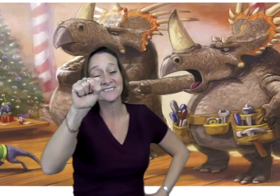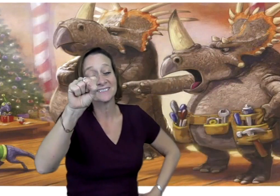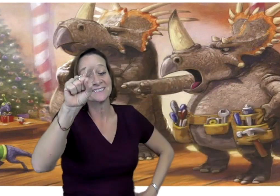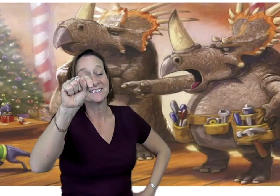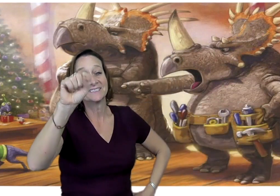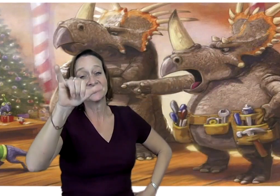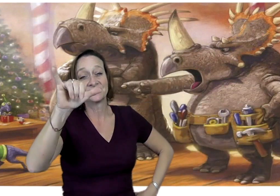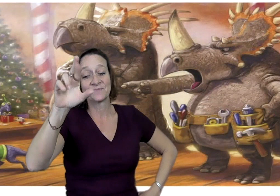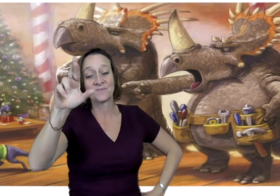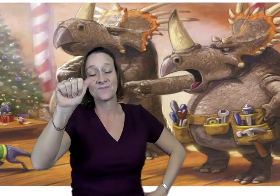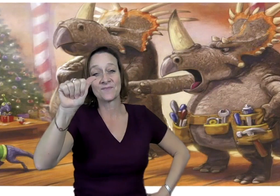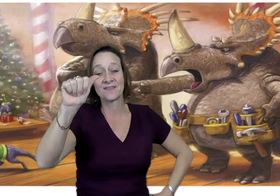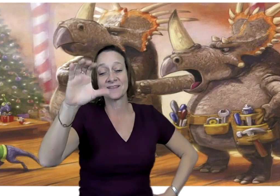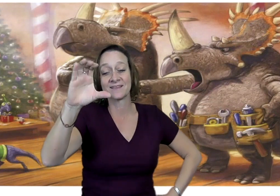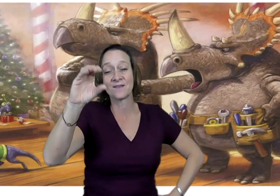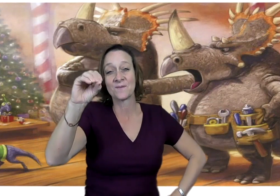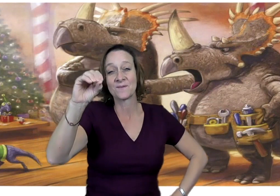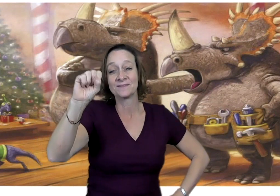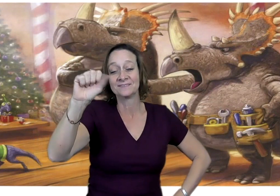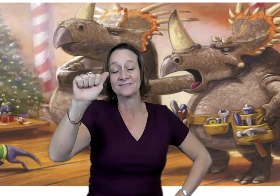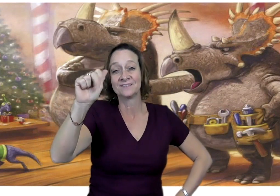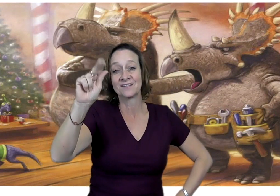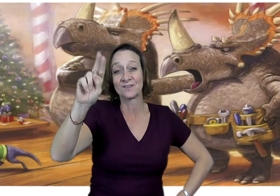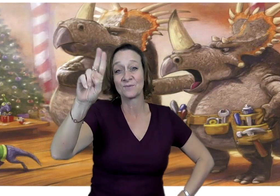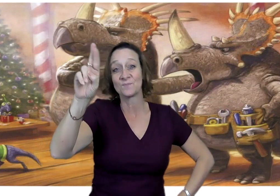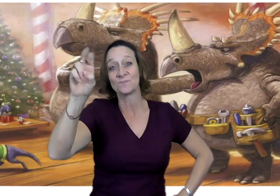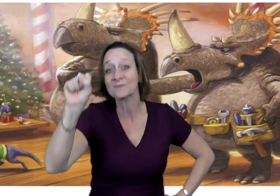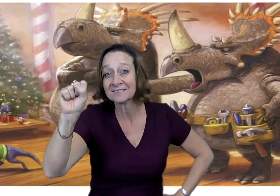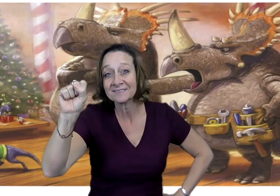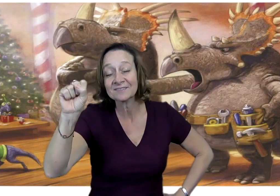Oh, and those Styracosaurus.